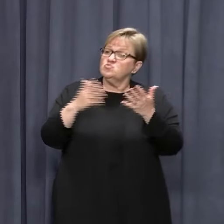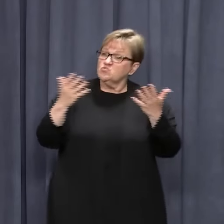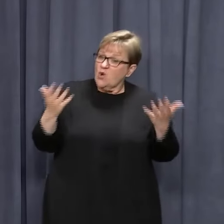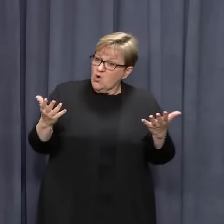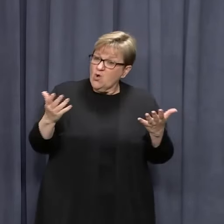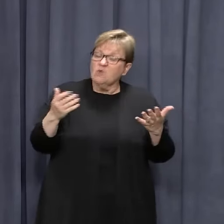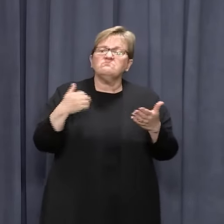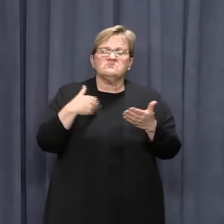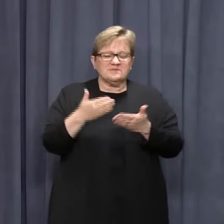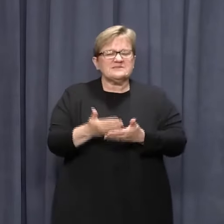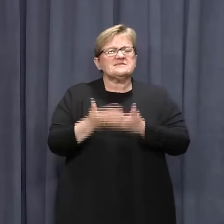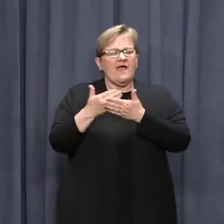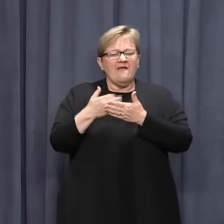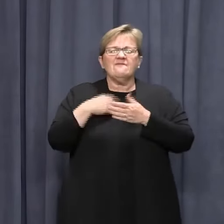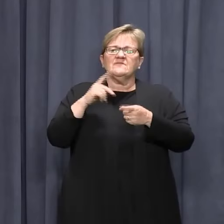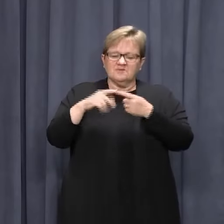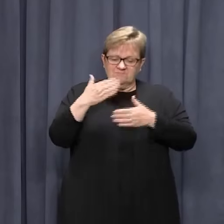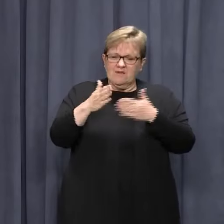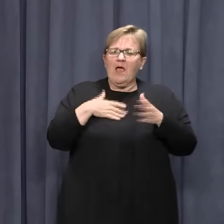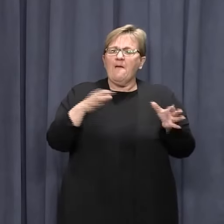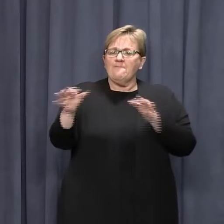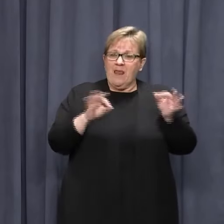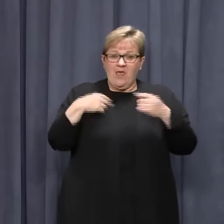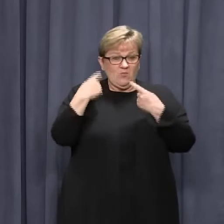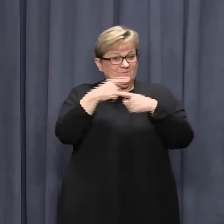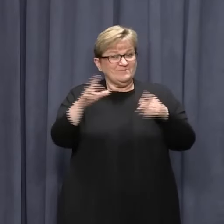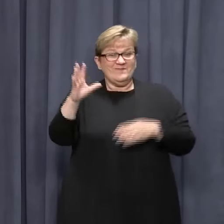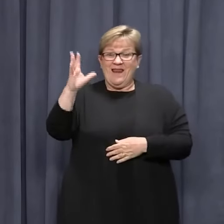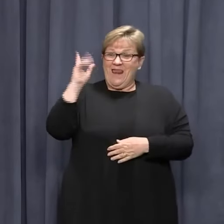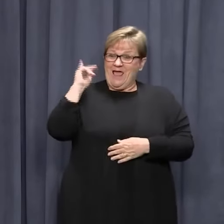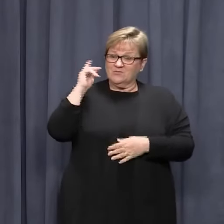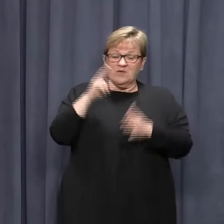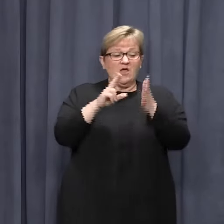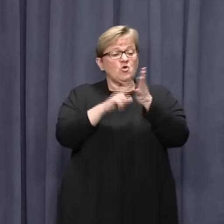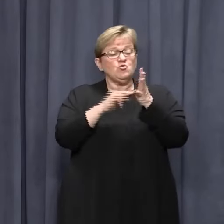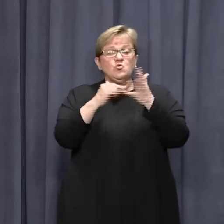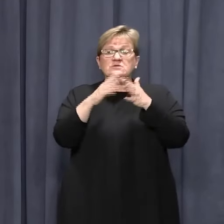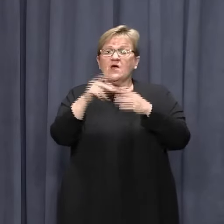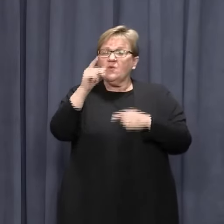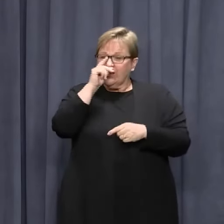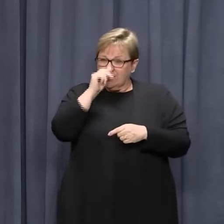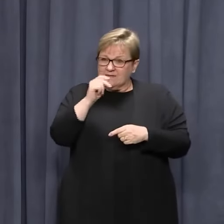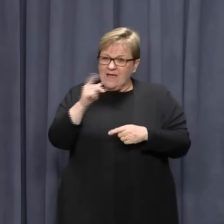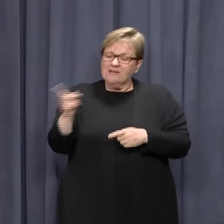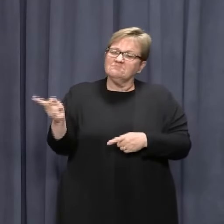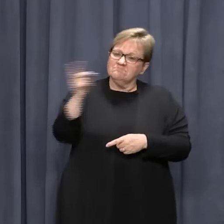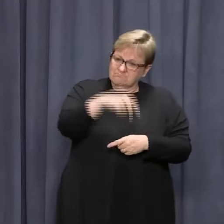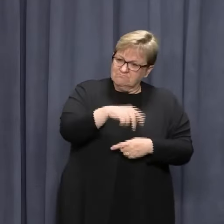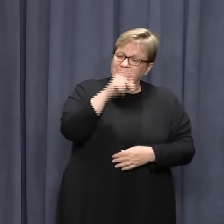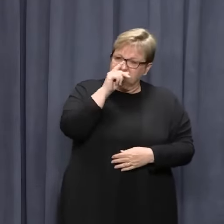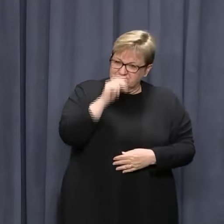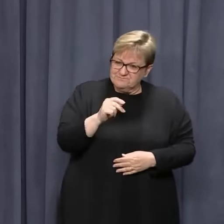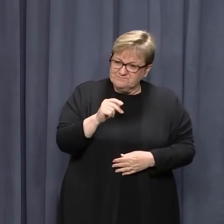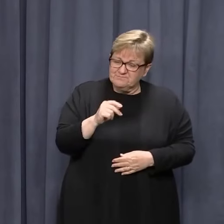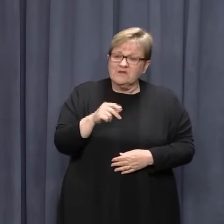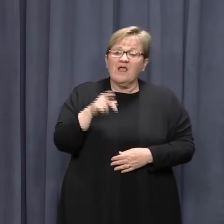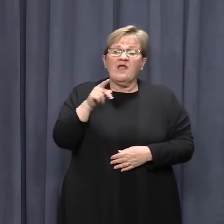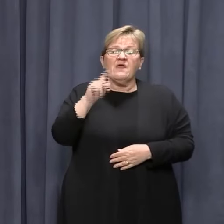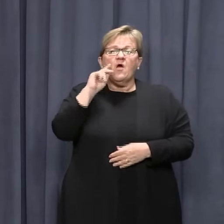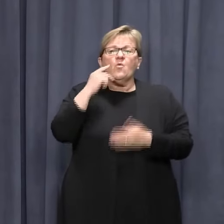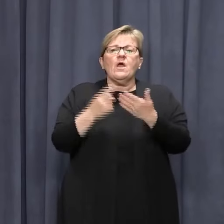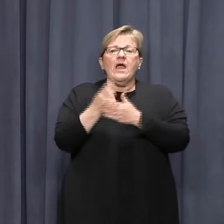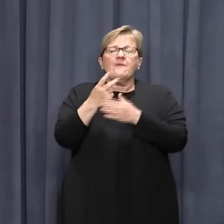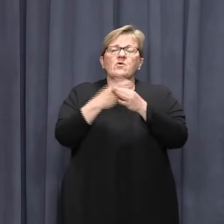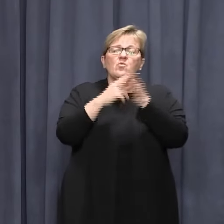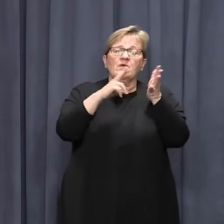it is safe to continue our plans as announced to transition NSW to the next classification. This will occur